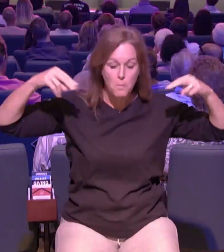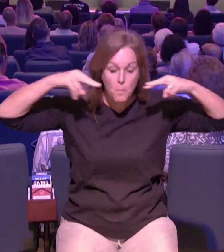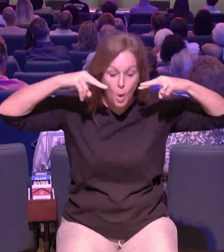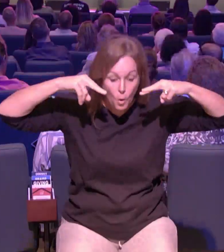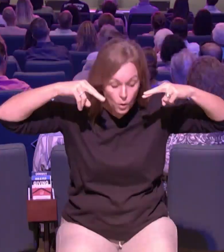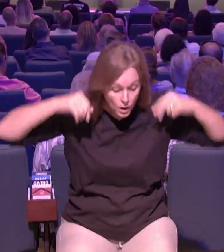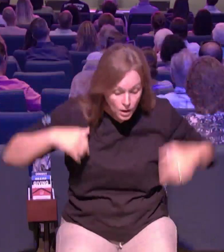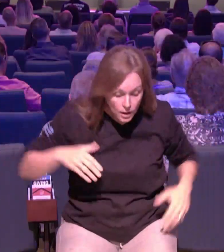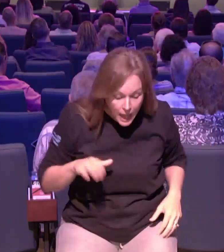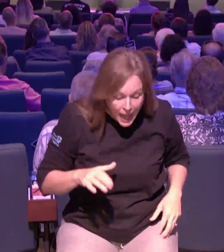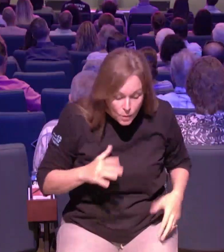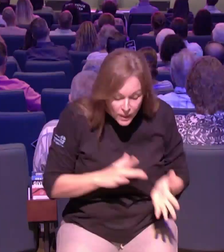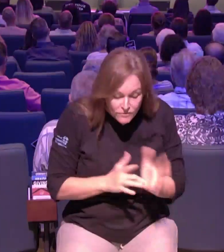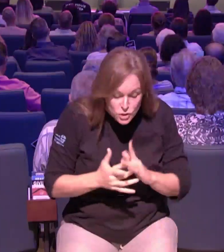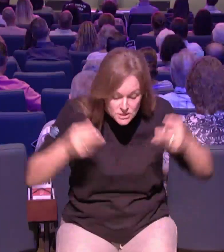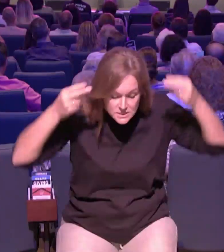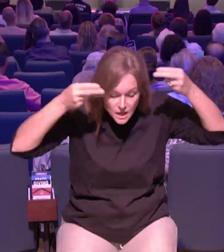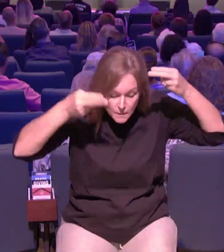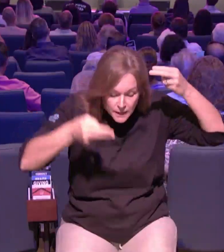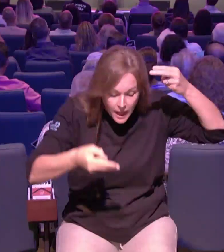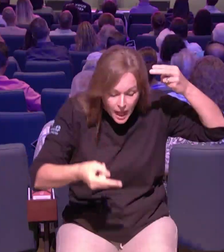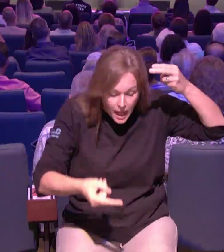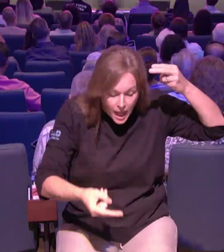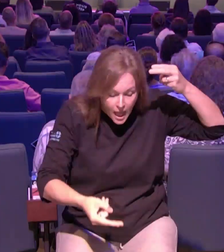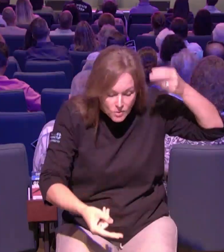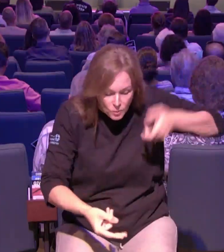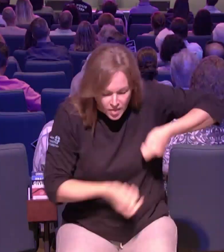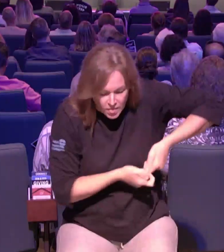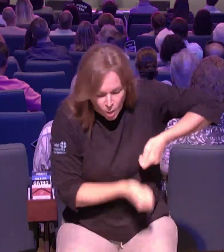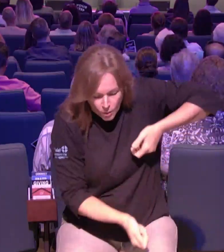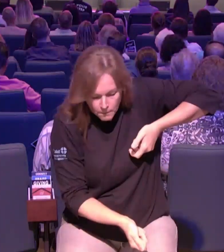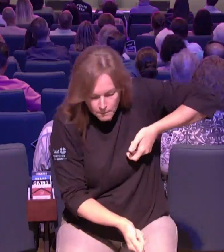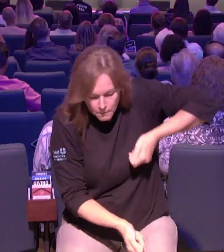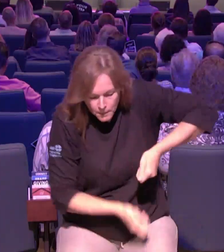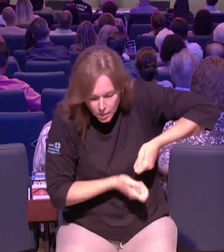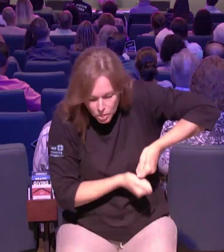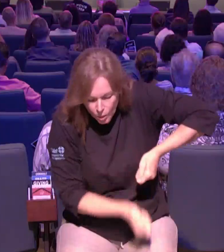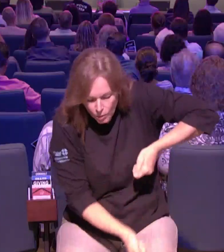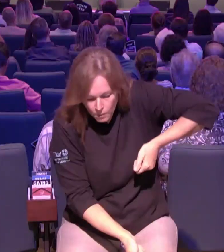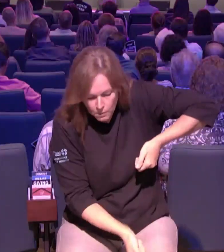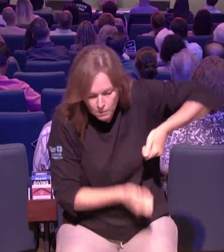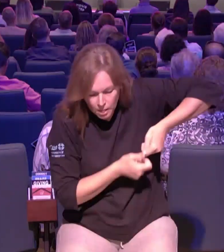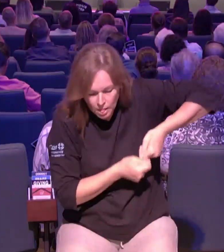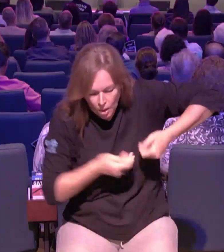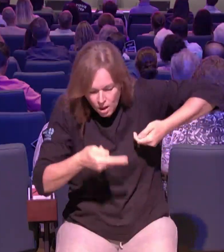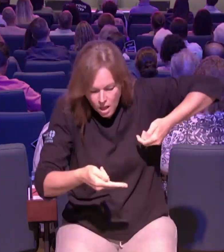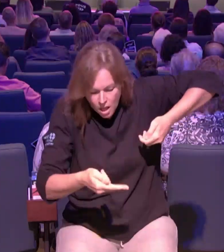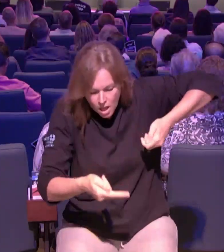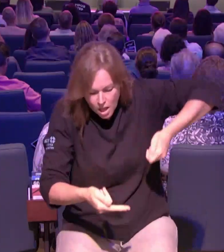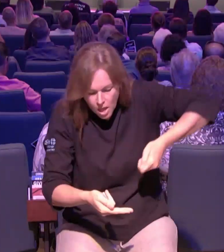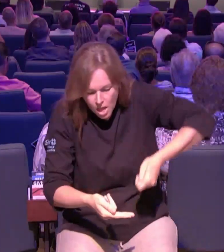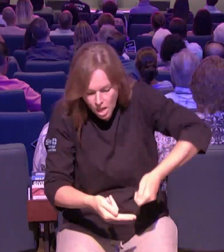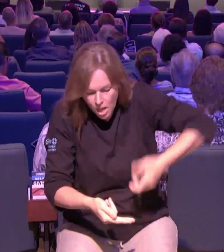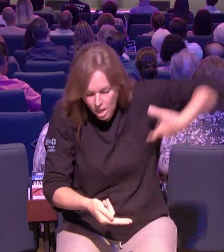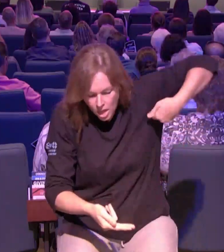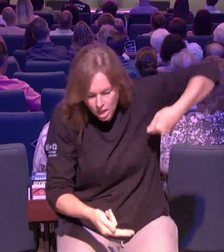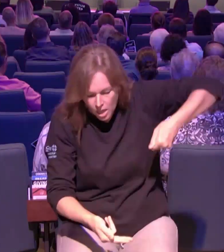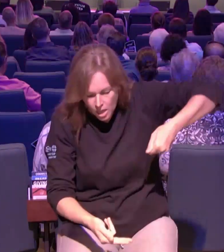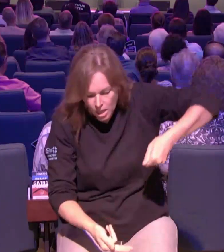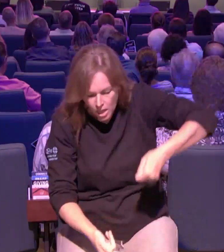and they're like hey we got somebody for you jesus and this man gets lowered down jesus speaks to him he gets healed he picks up his mat and he walks out